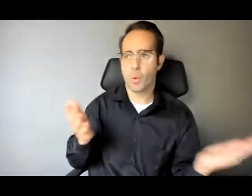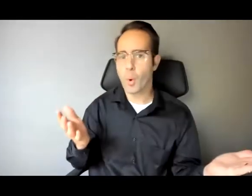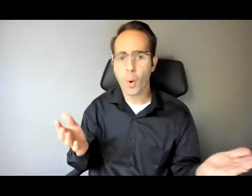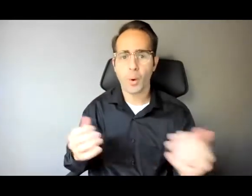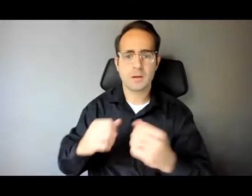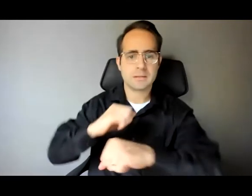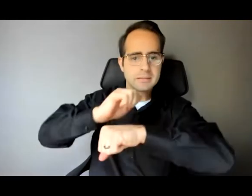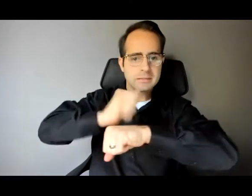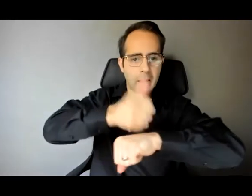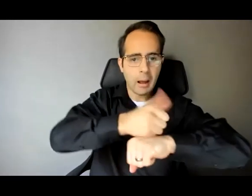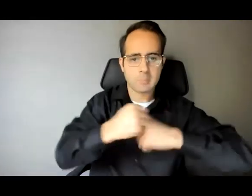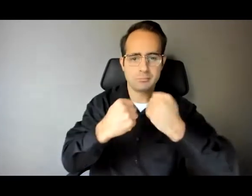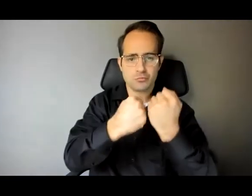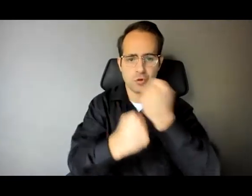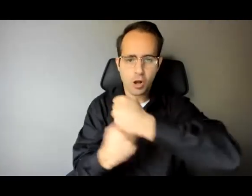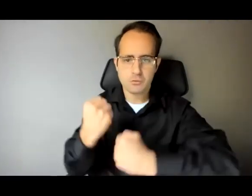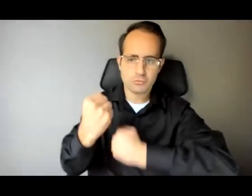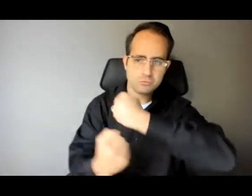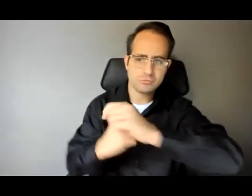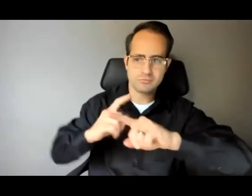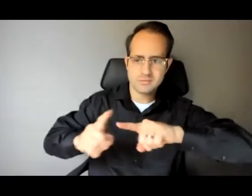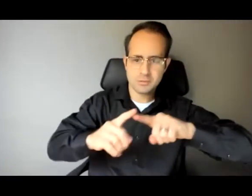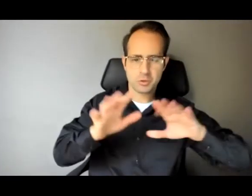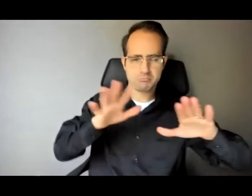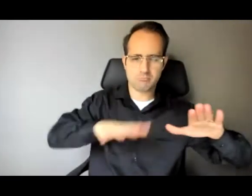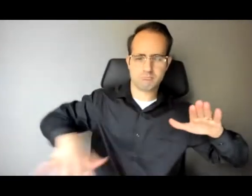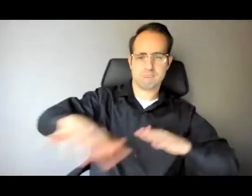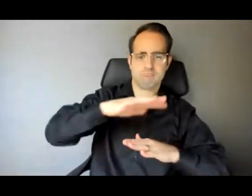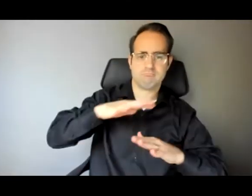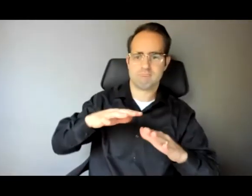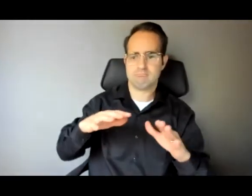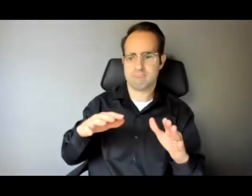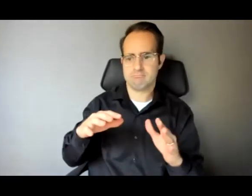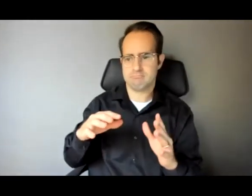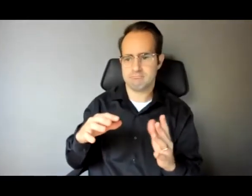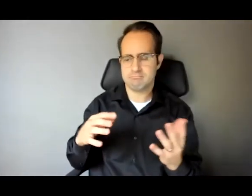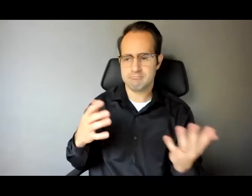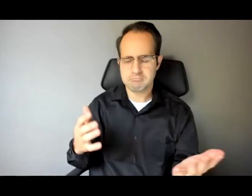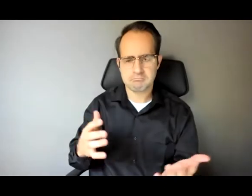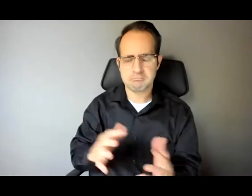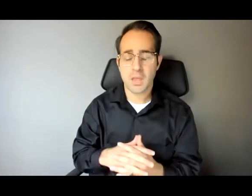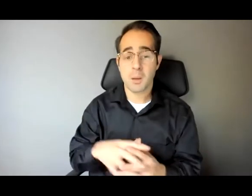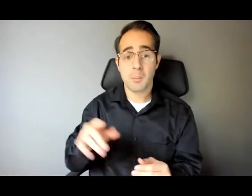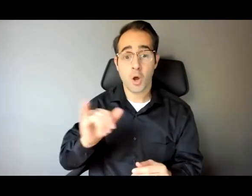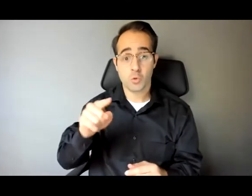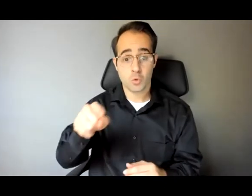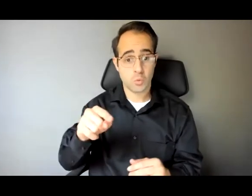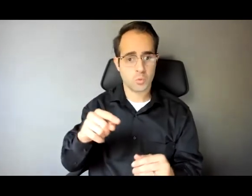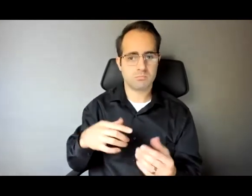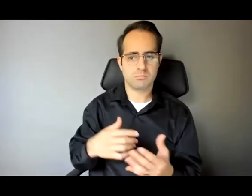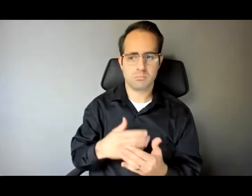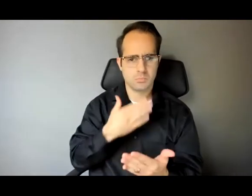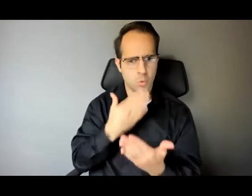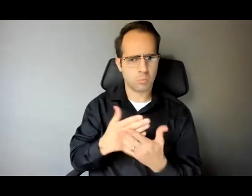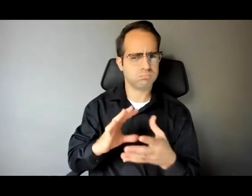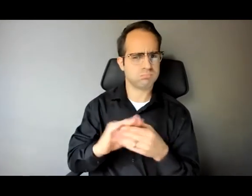society, right? You also eloquently and thoughtfully affirm and acknowledge how